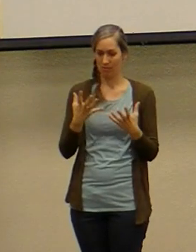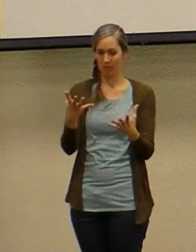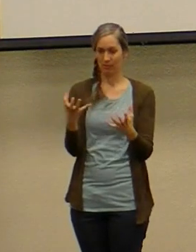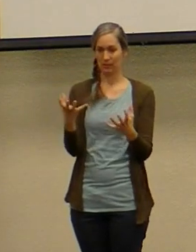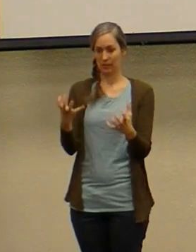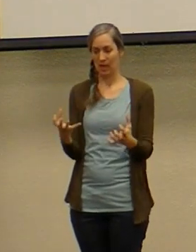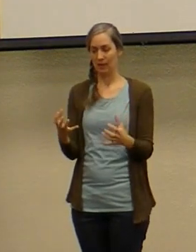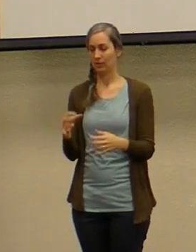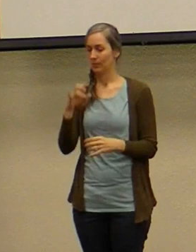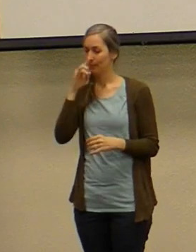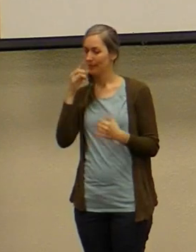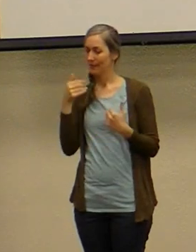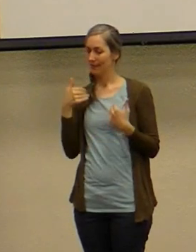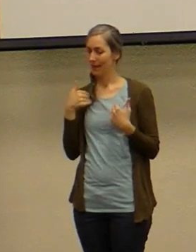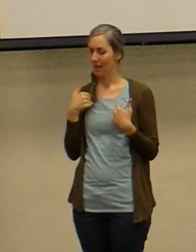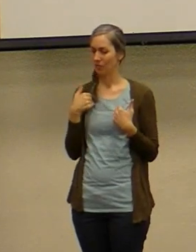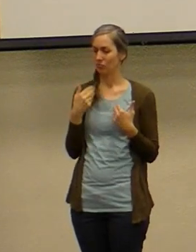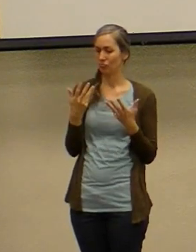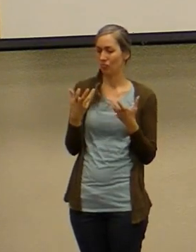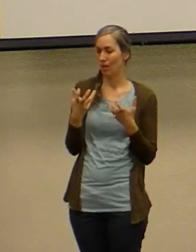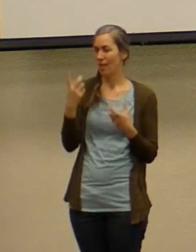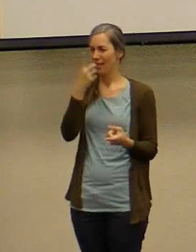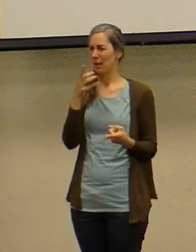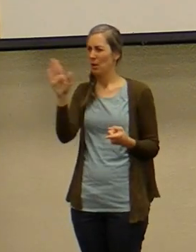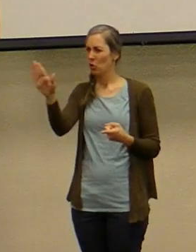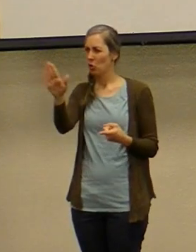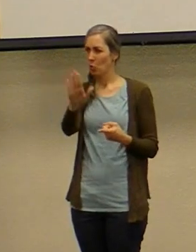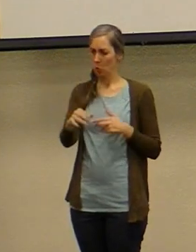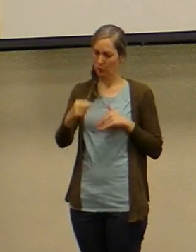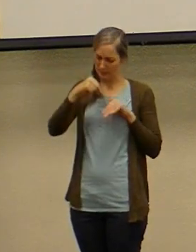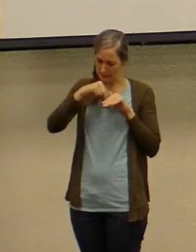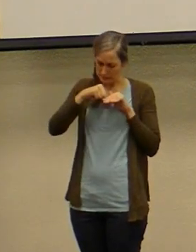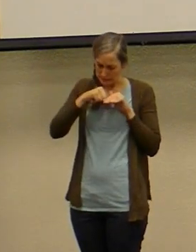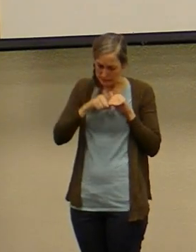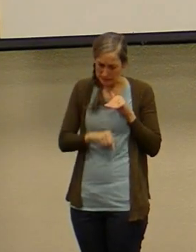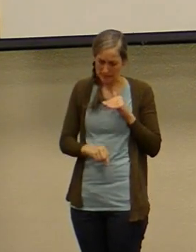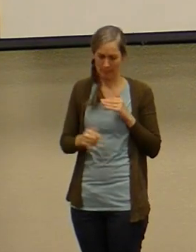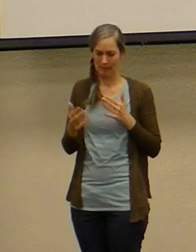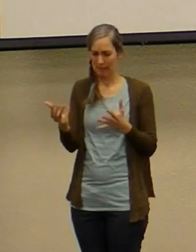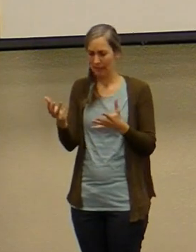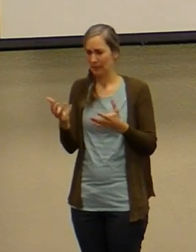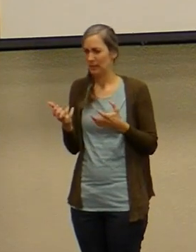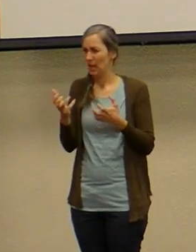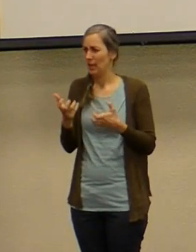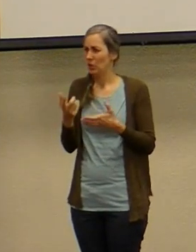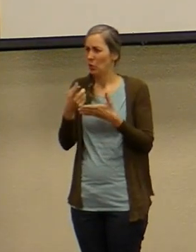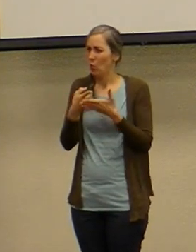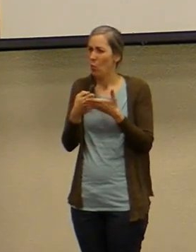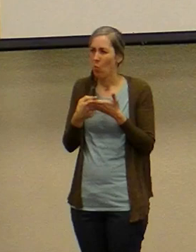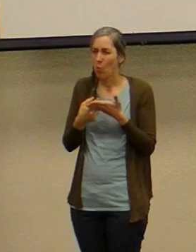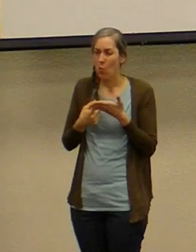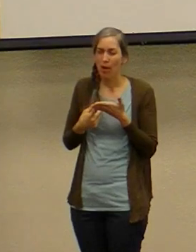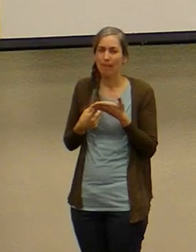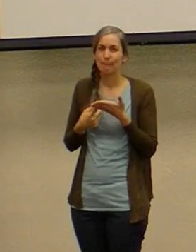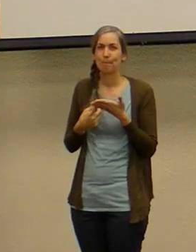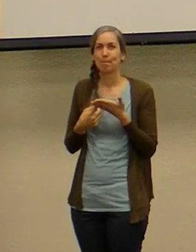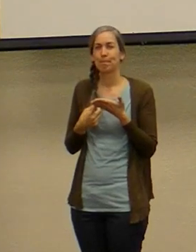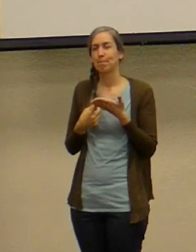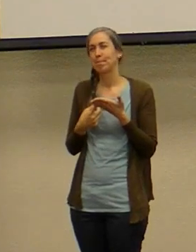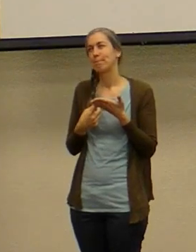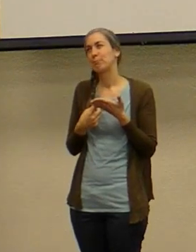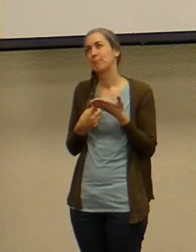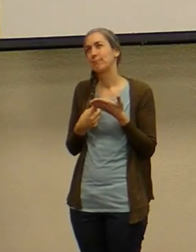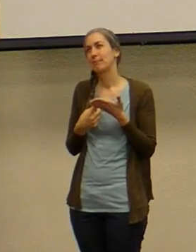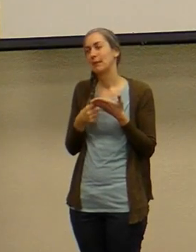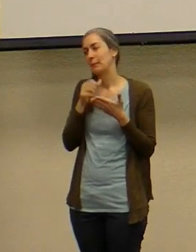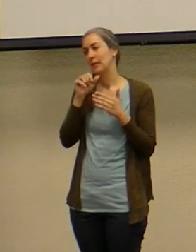think for a second about your own think for a second about what are the and not just